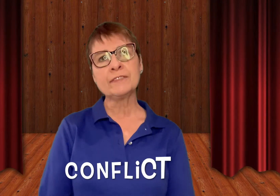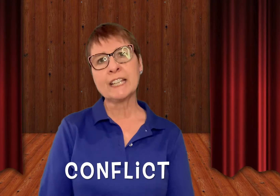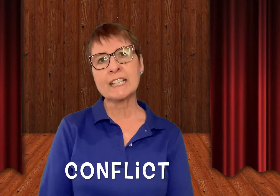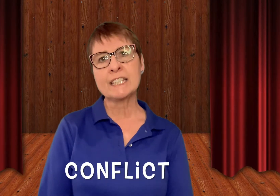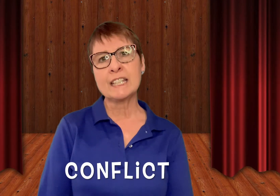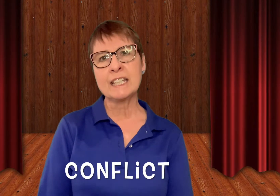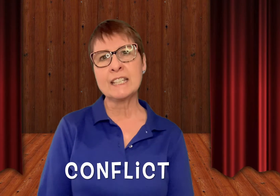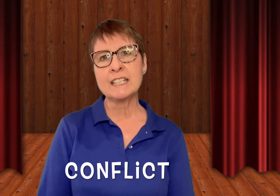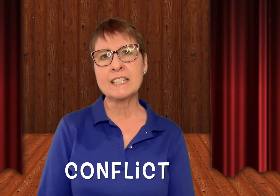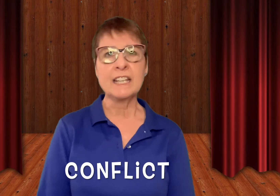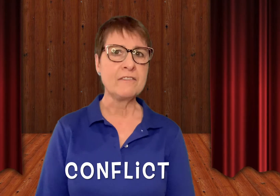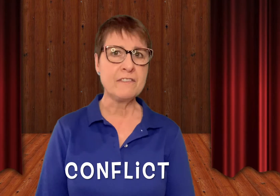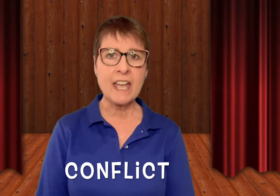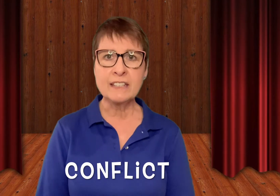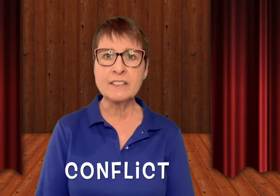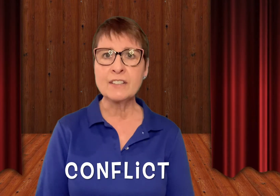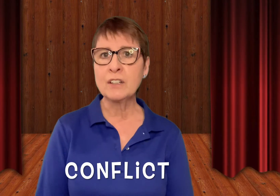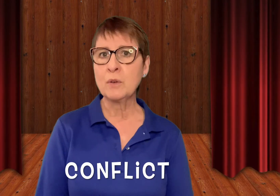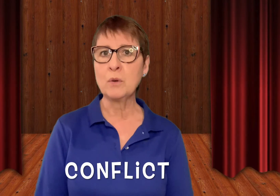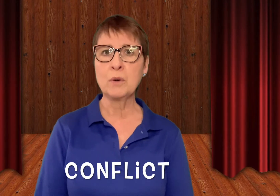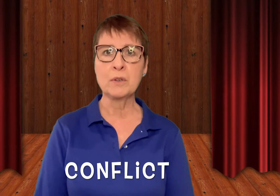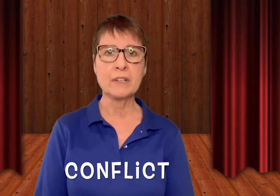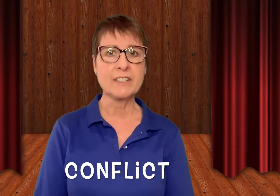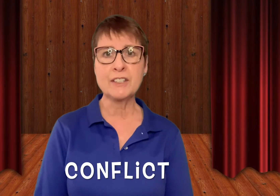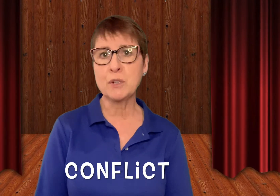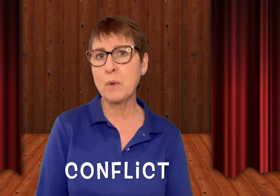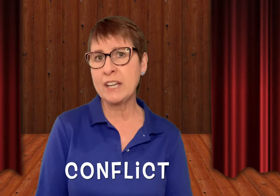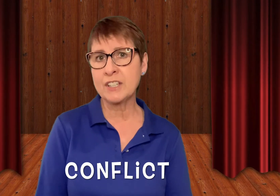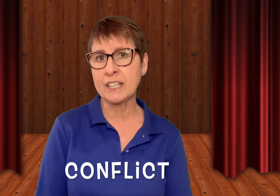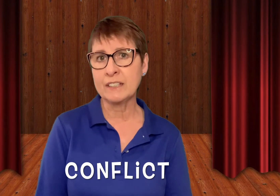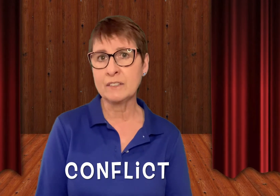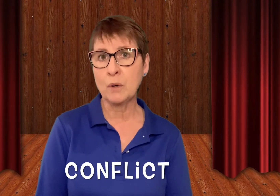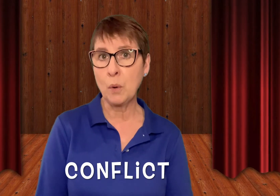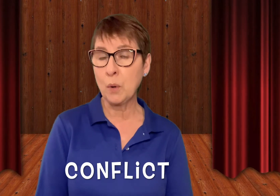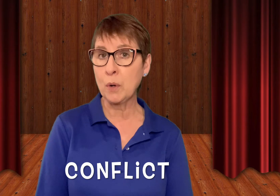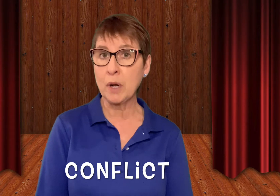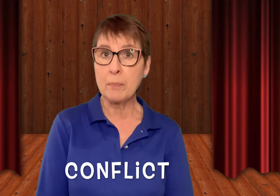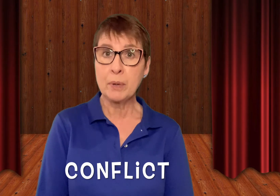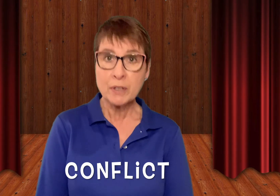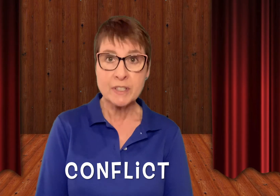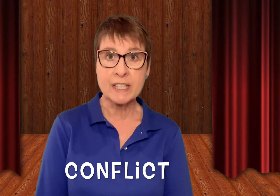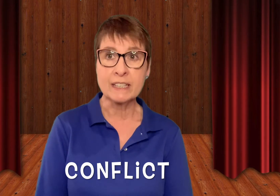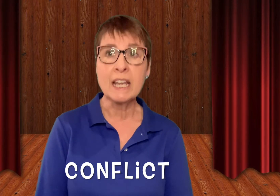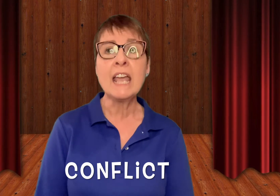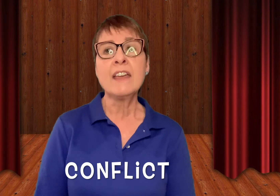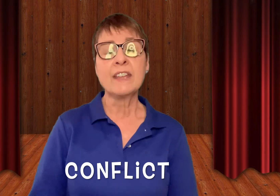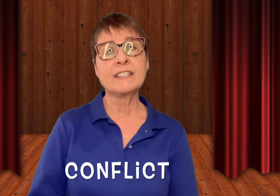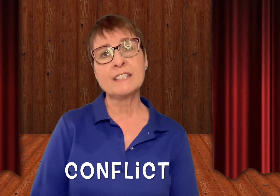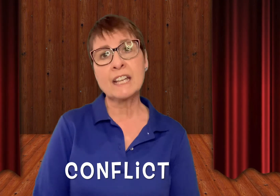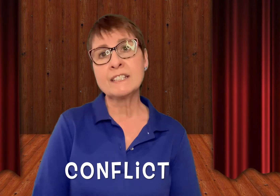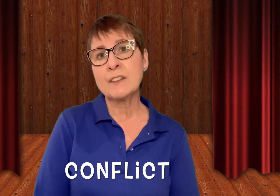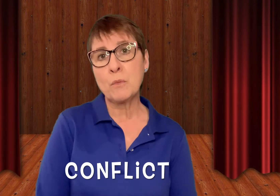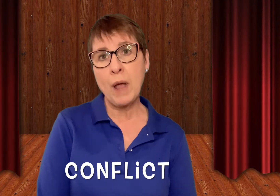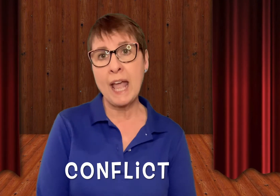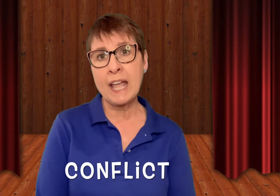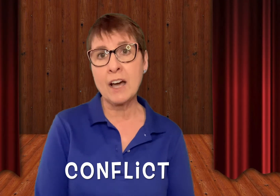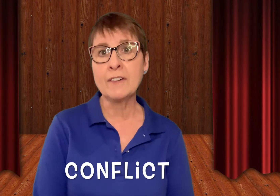is an event or a situation or a person that stands in the way of a